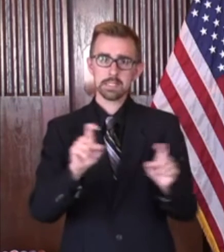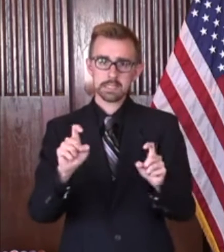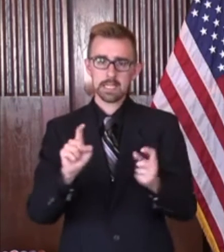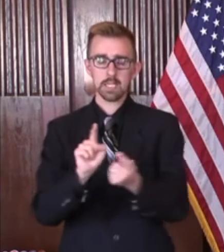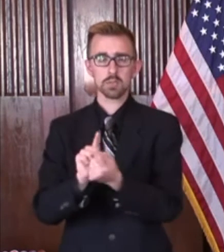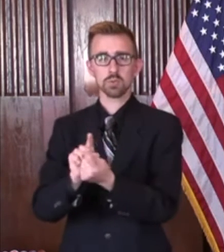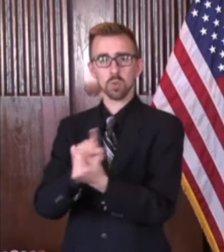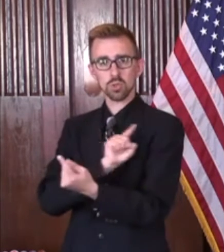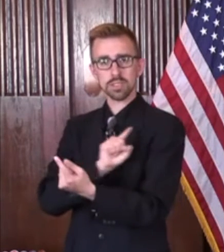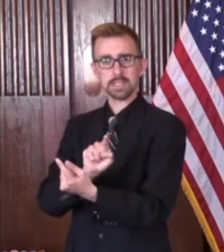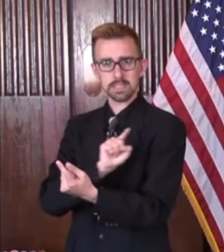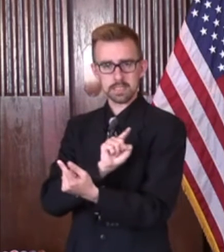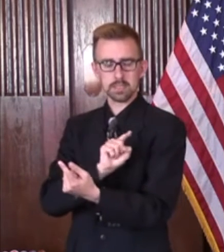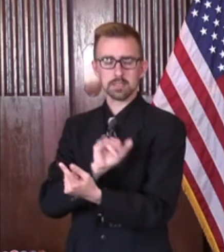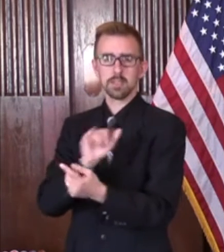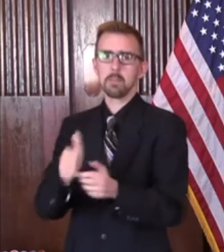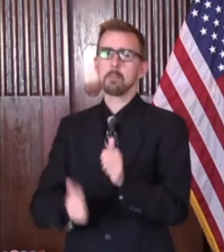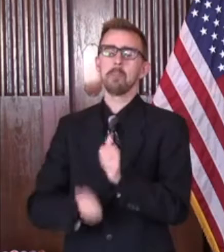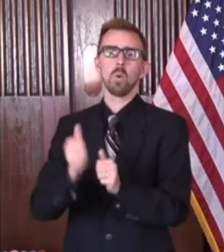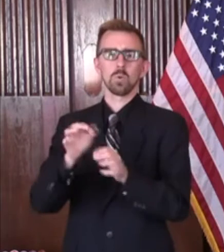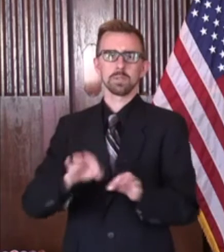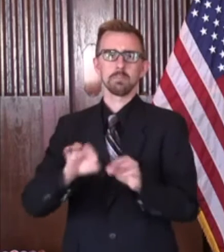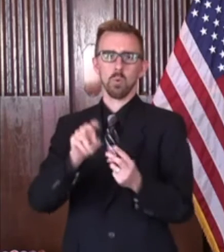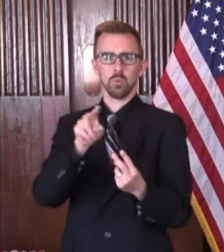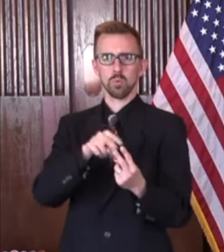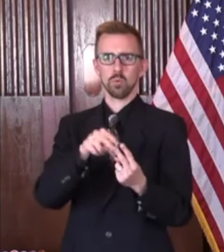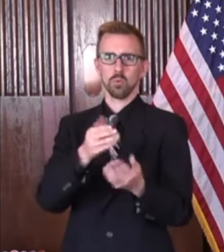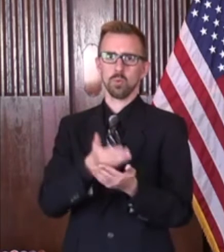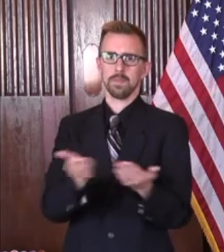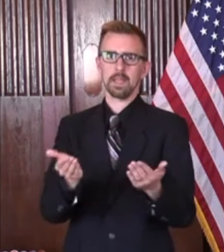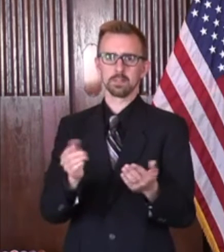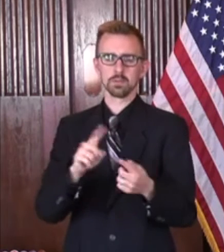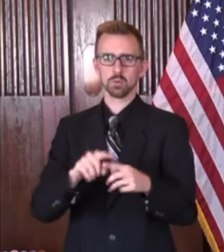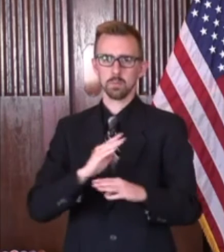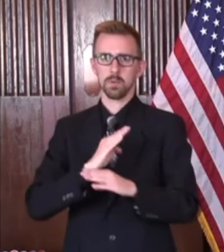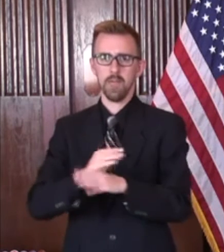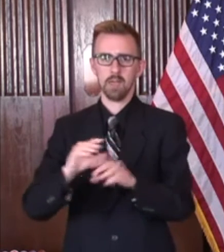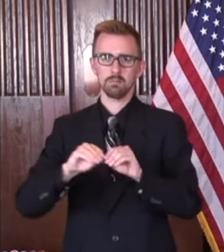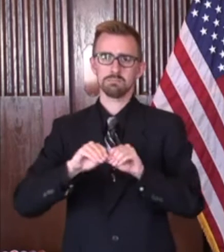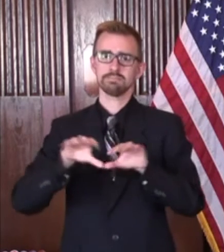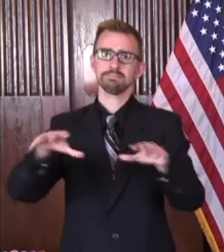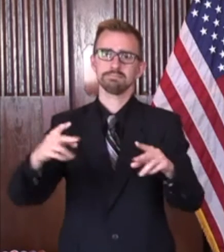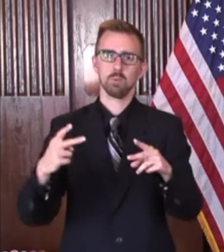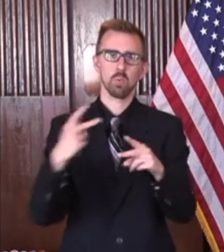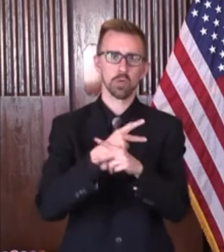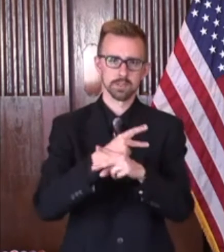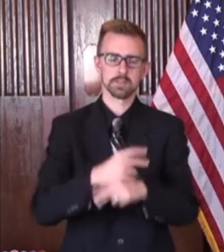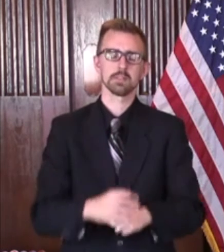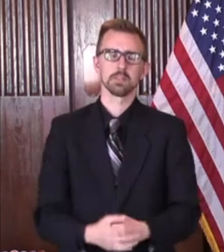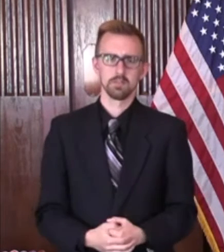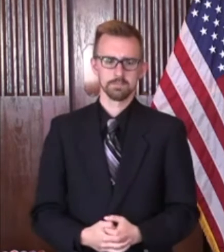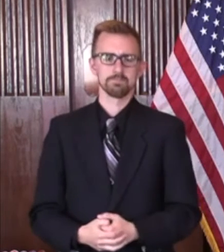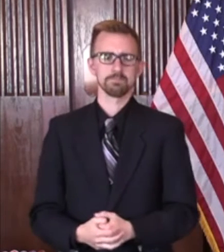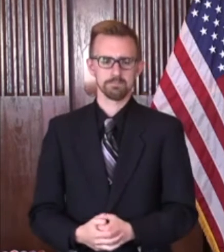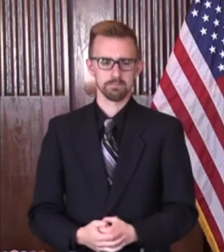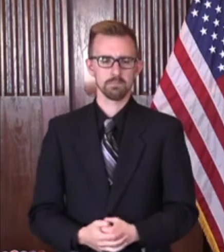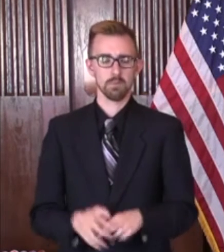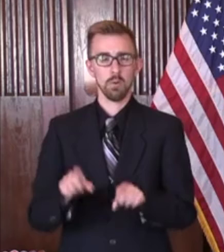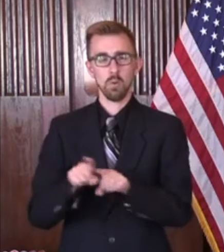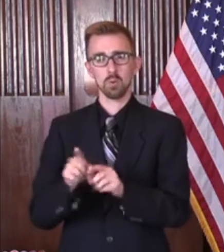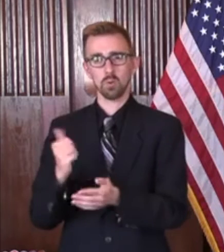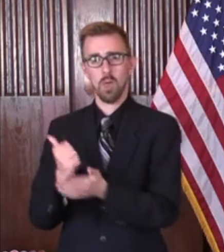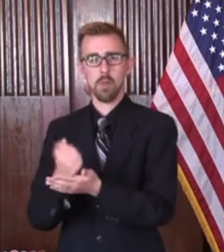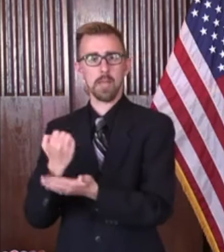social distancing are the most important factors to getting COVID-19 under control and our economy